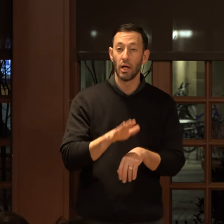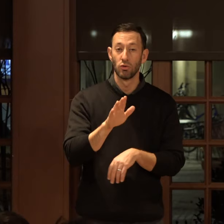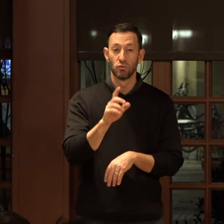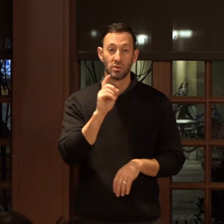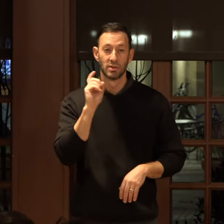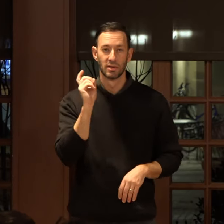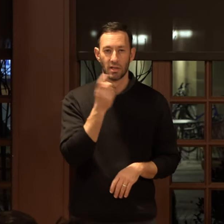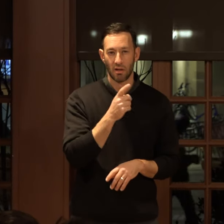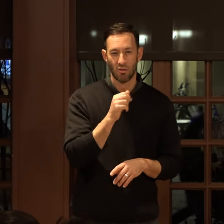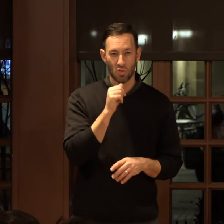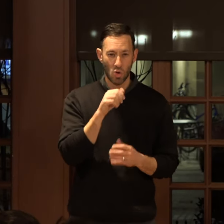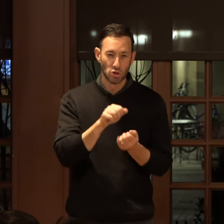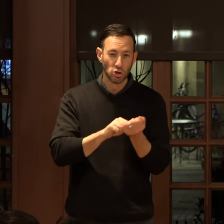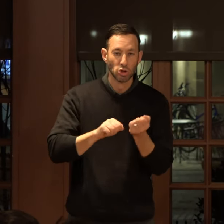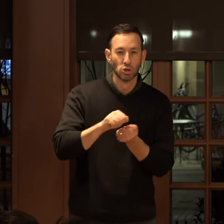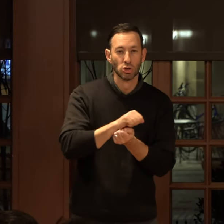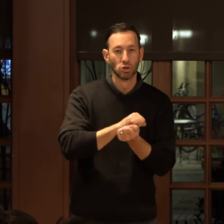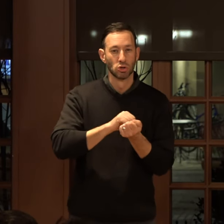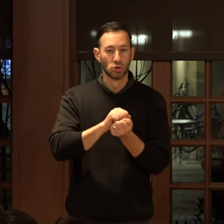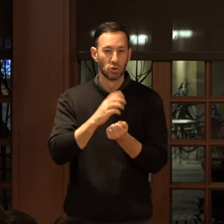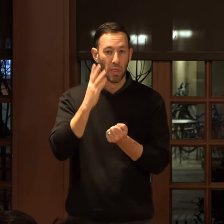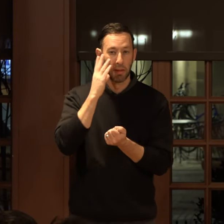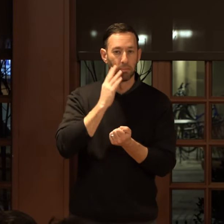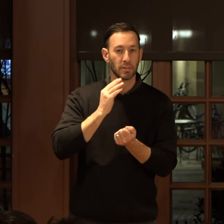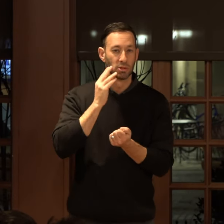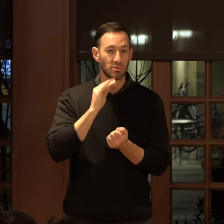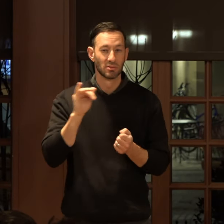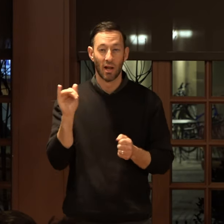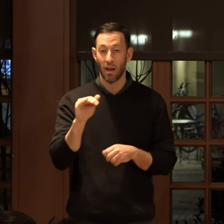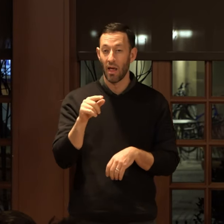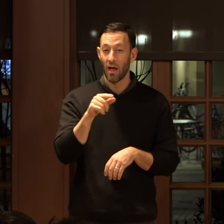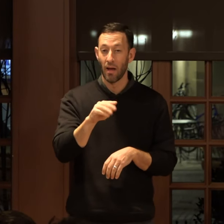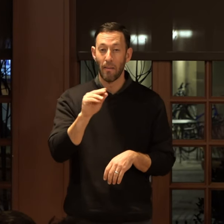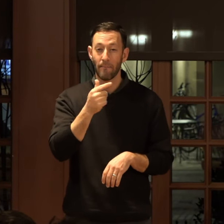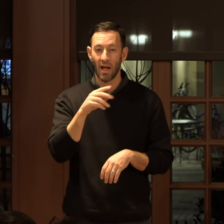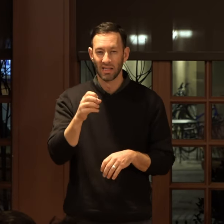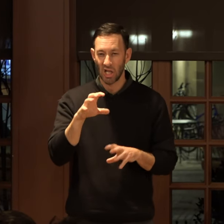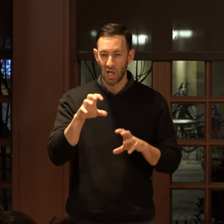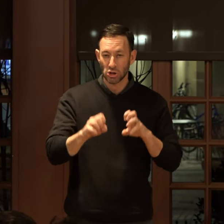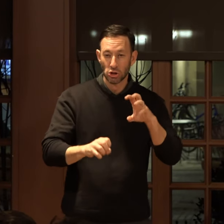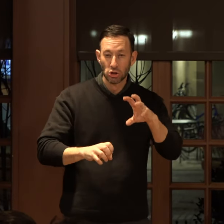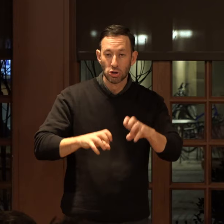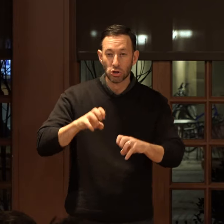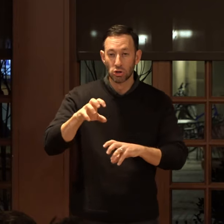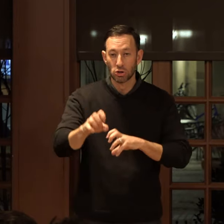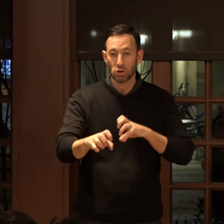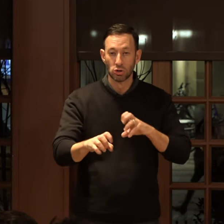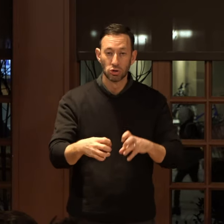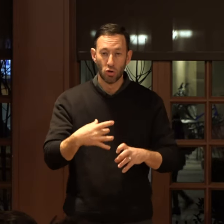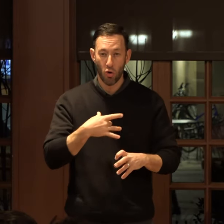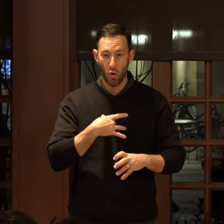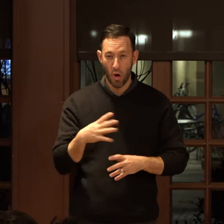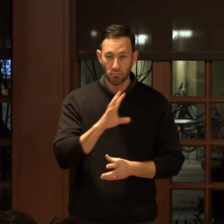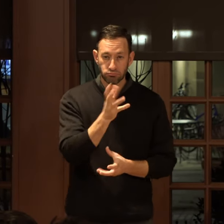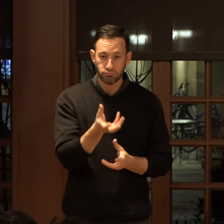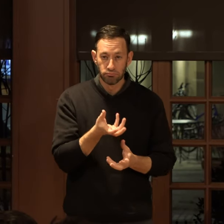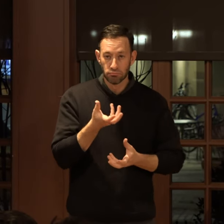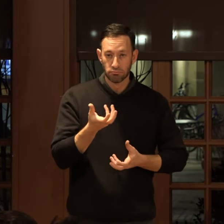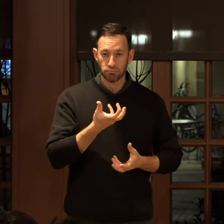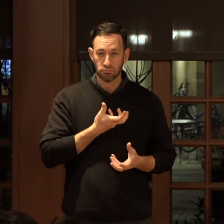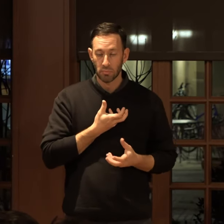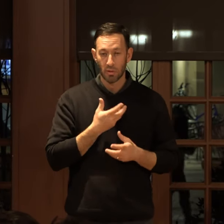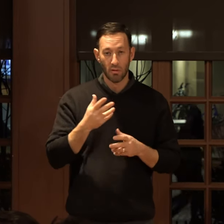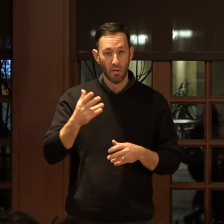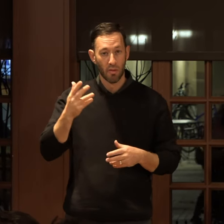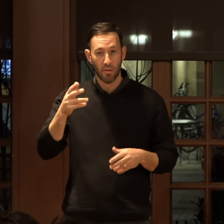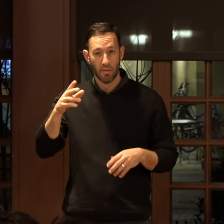don't pull flesh from the peach's pit, the way maggots eat around the tendons that hold the heart inside the chest of the fawn felled by